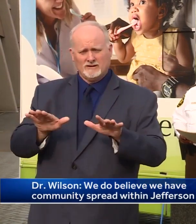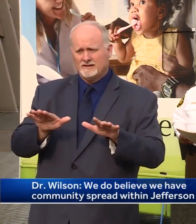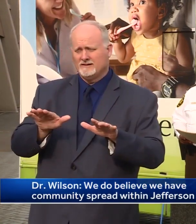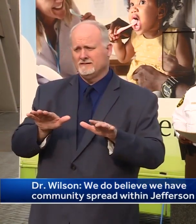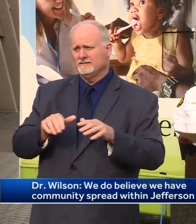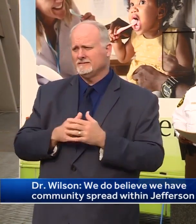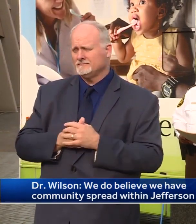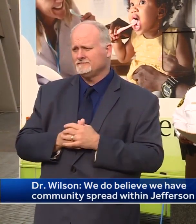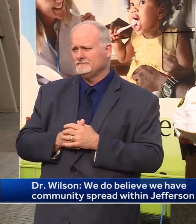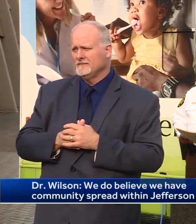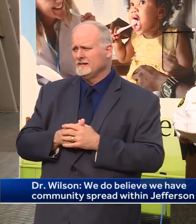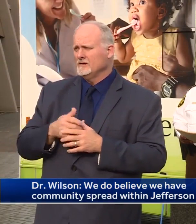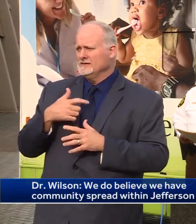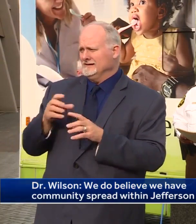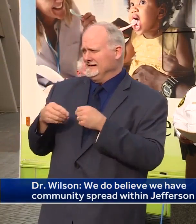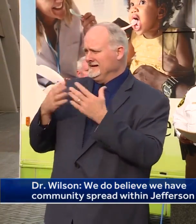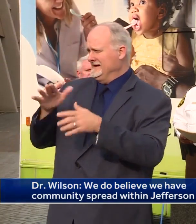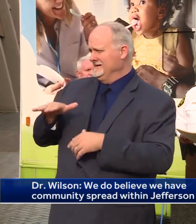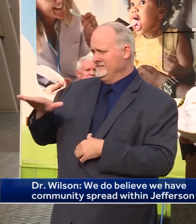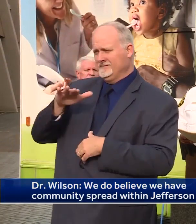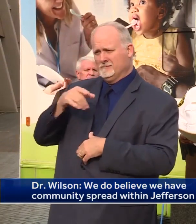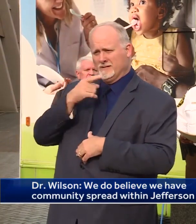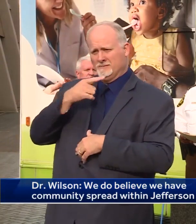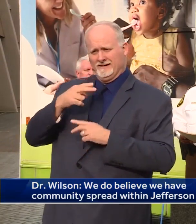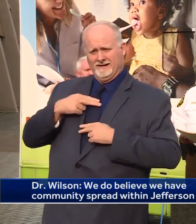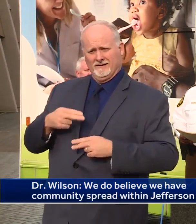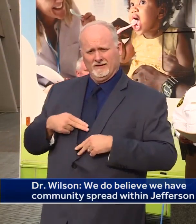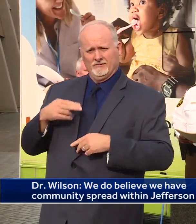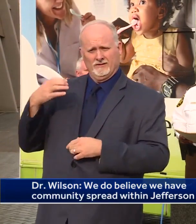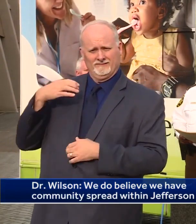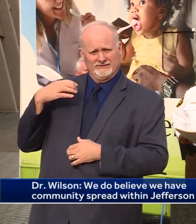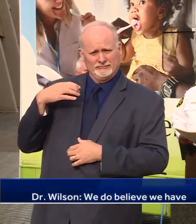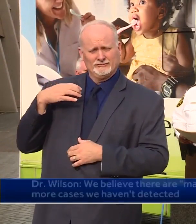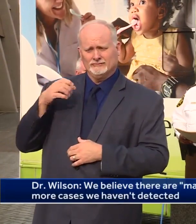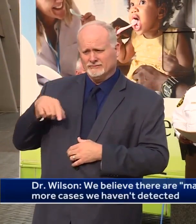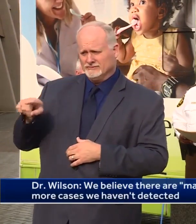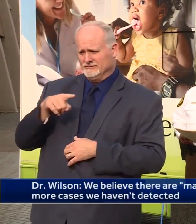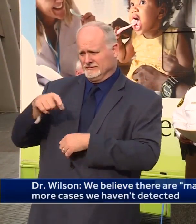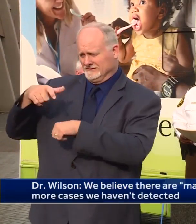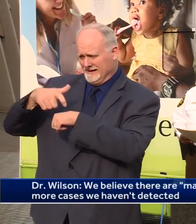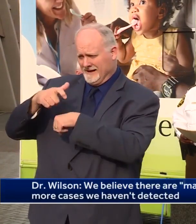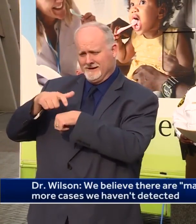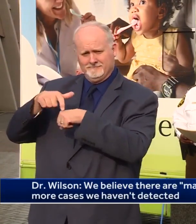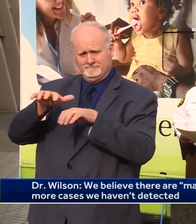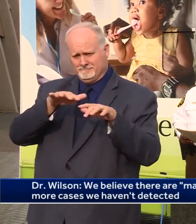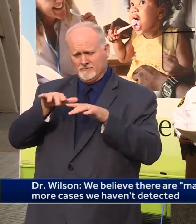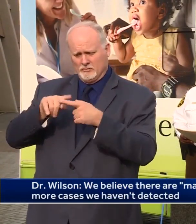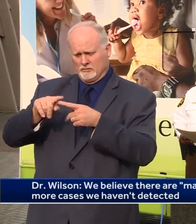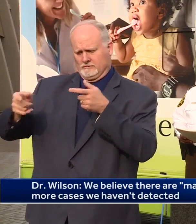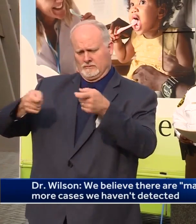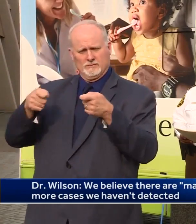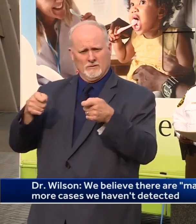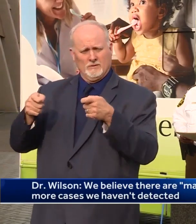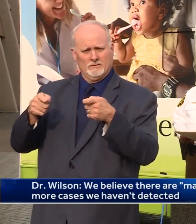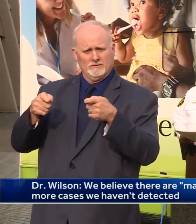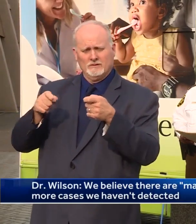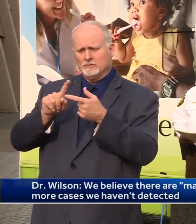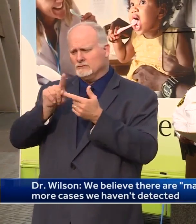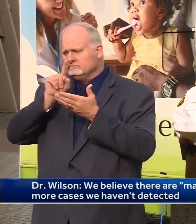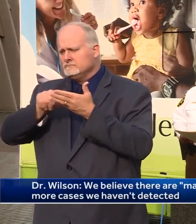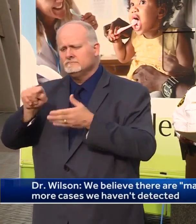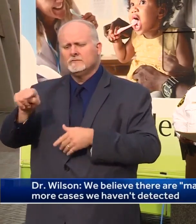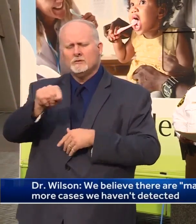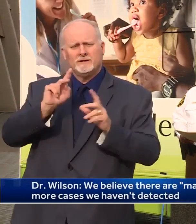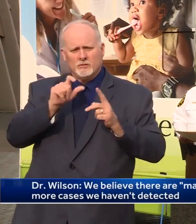and give our public health officials, all of our partners time to get this under control, to track down